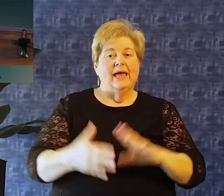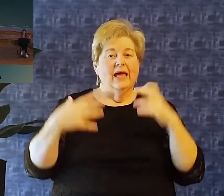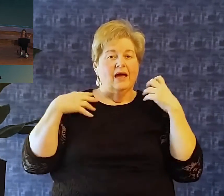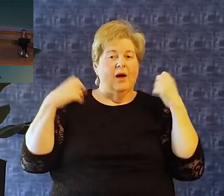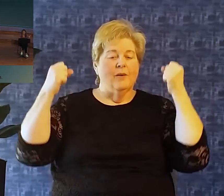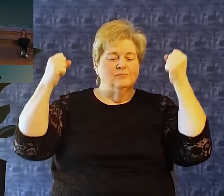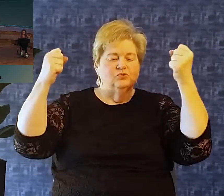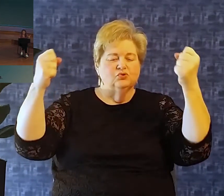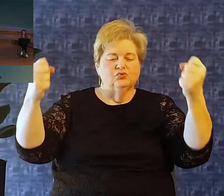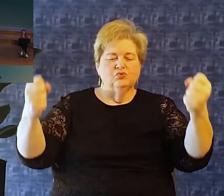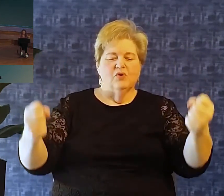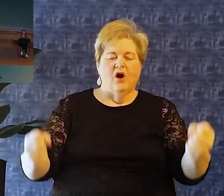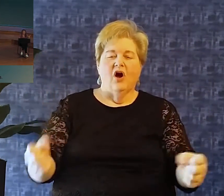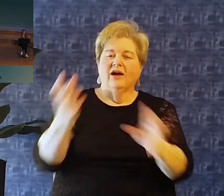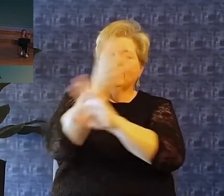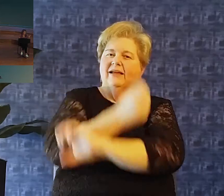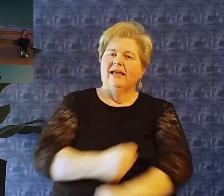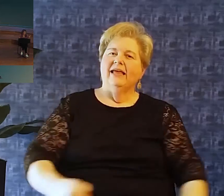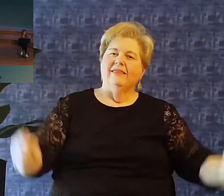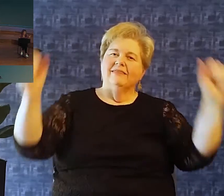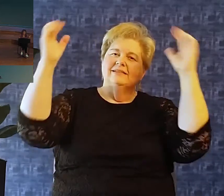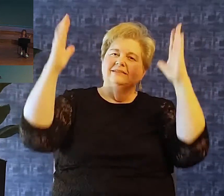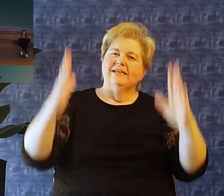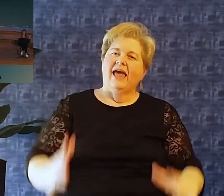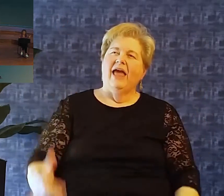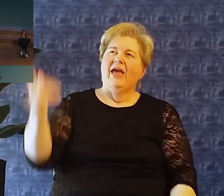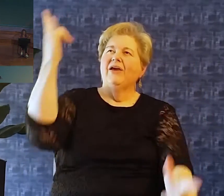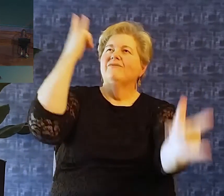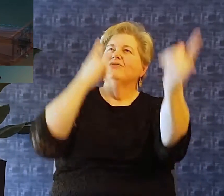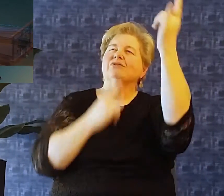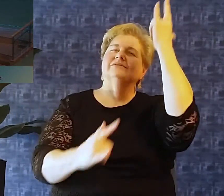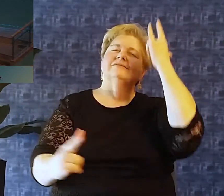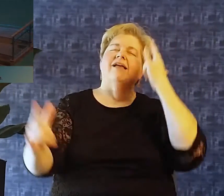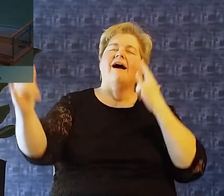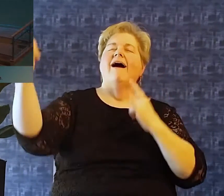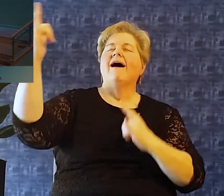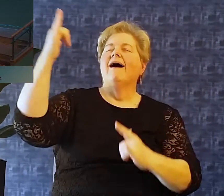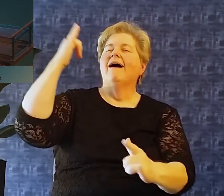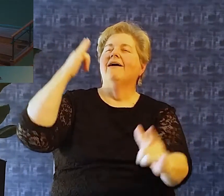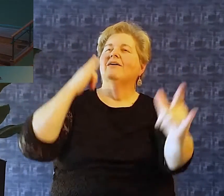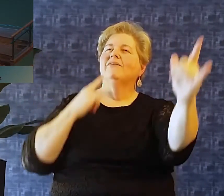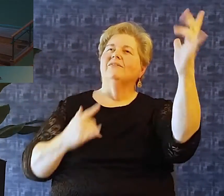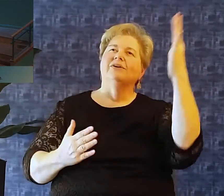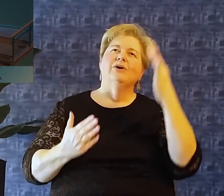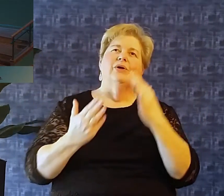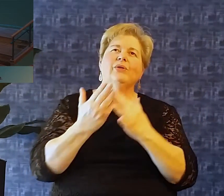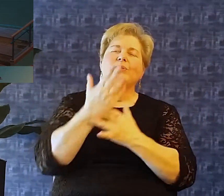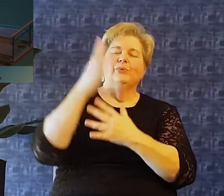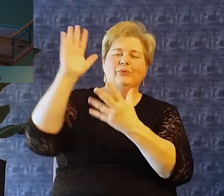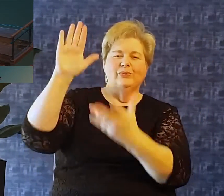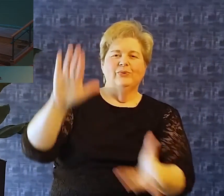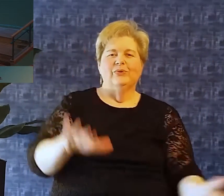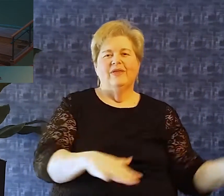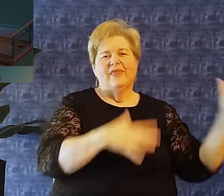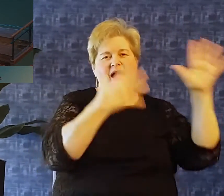Weak made strong in the Savior's love Through